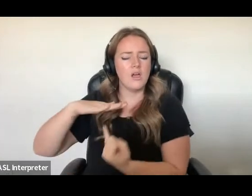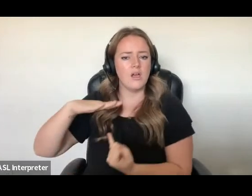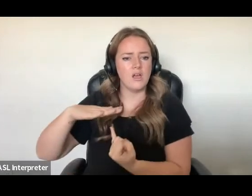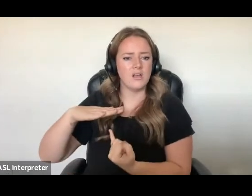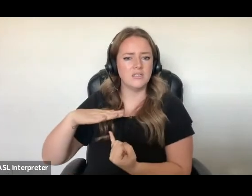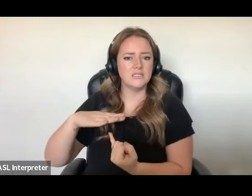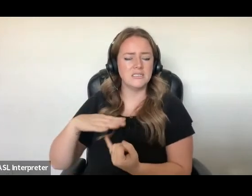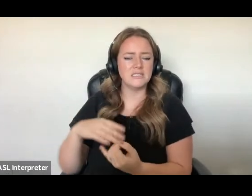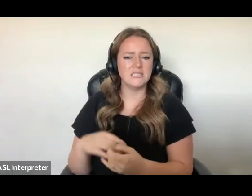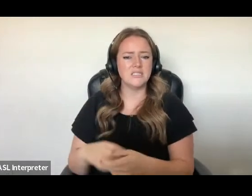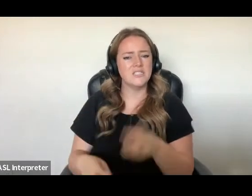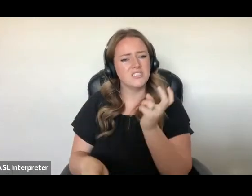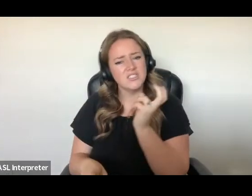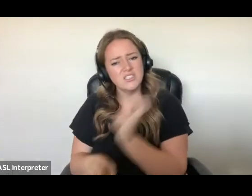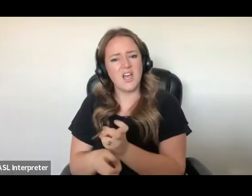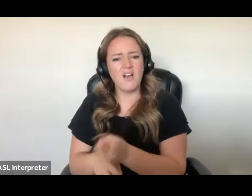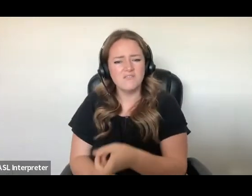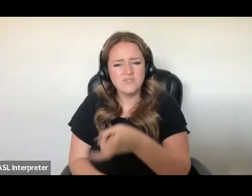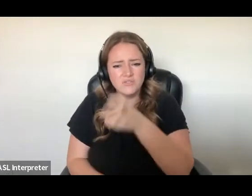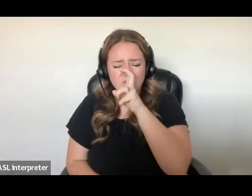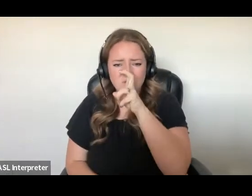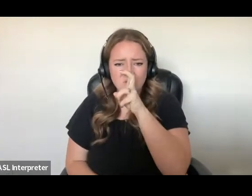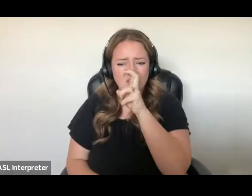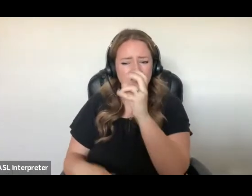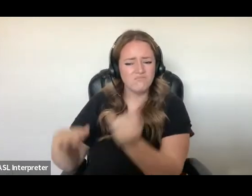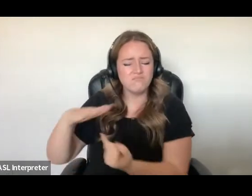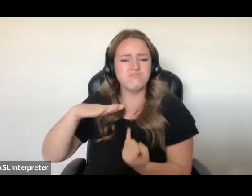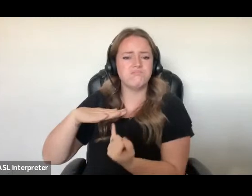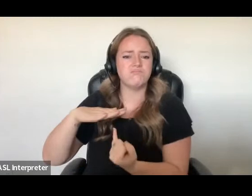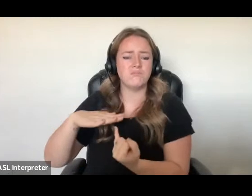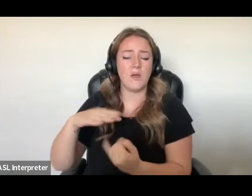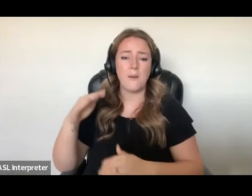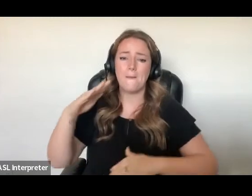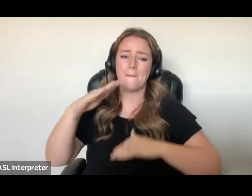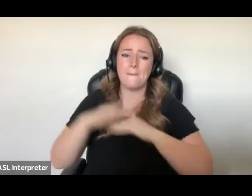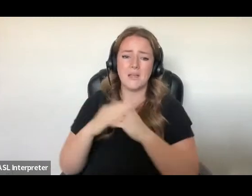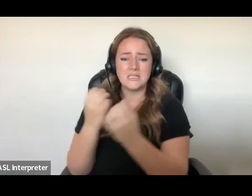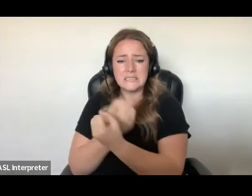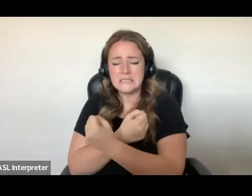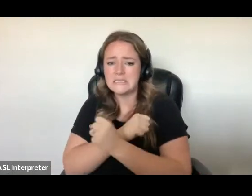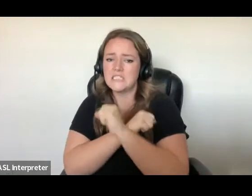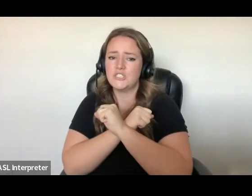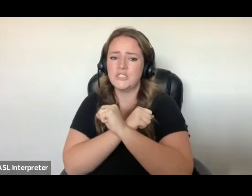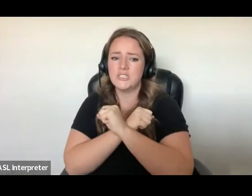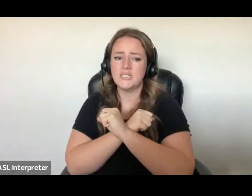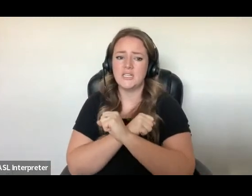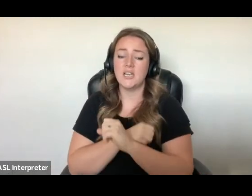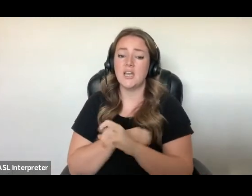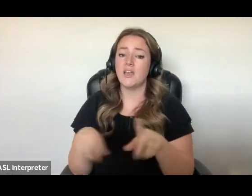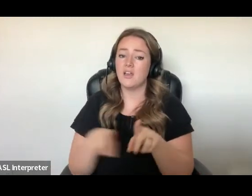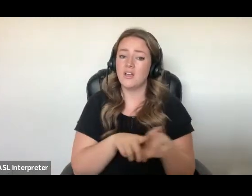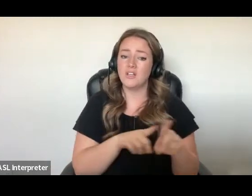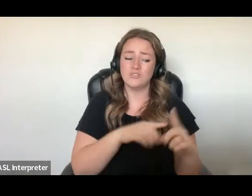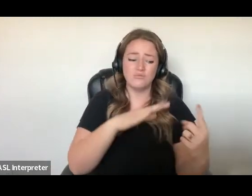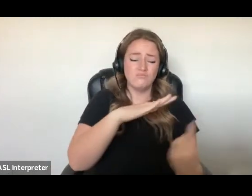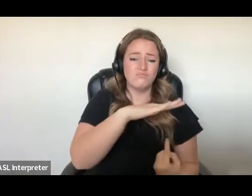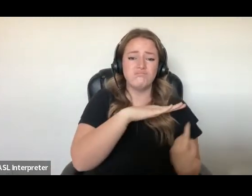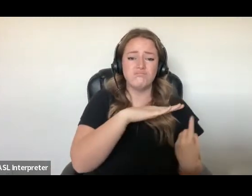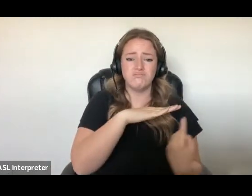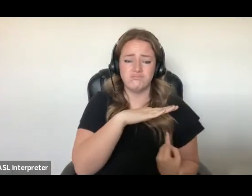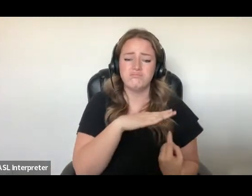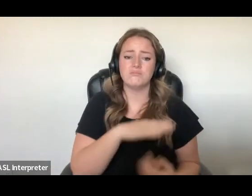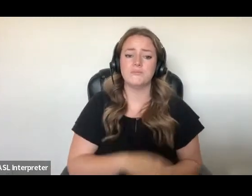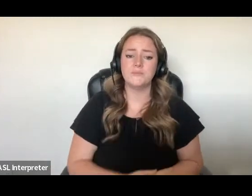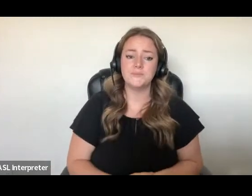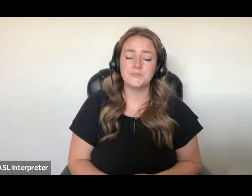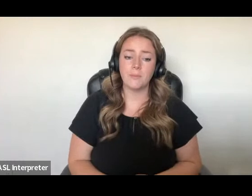confinement conditions, including maximum security provincial jails and solitary confinement. An external audit